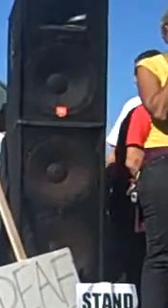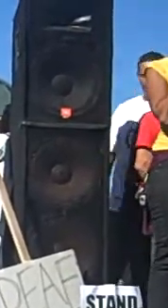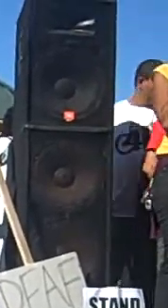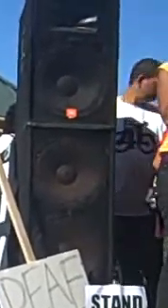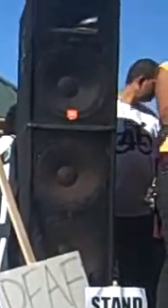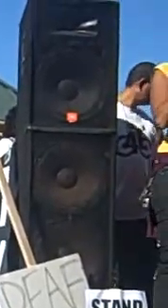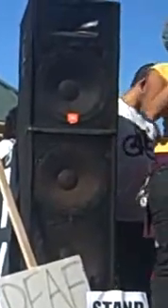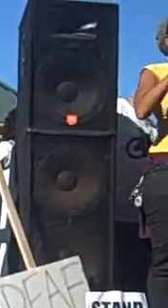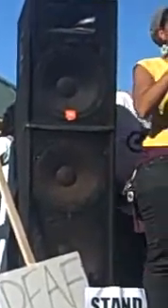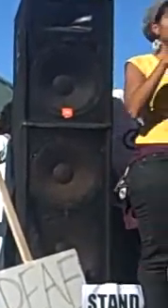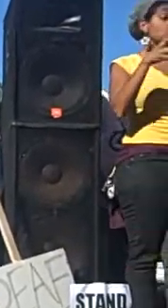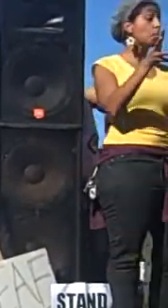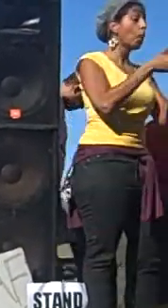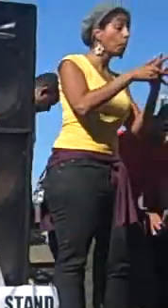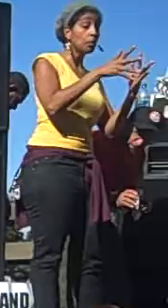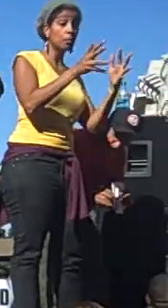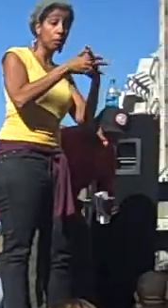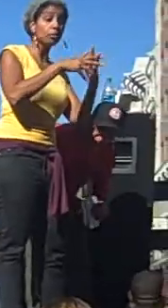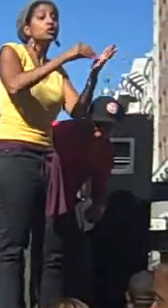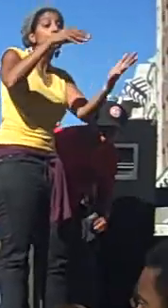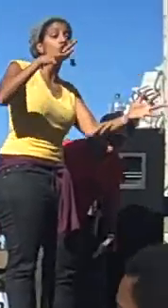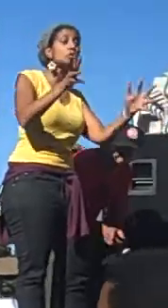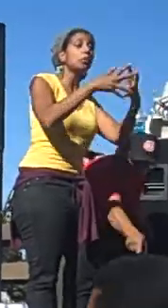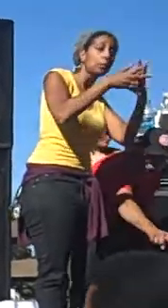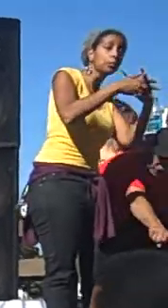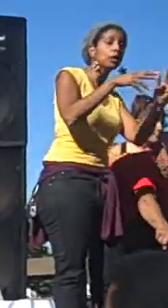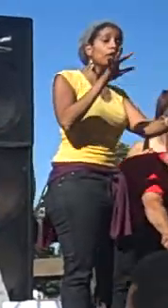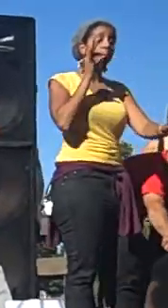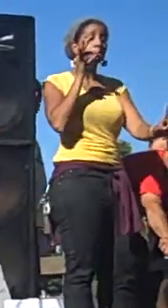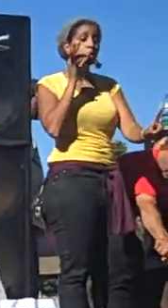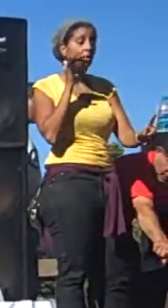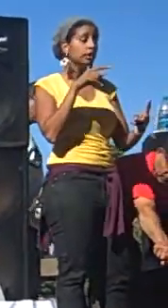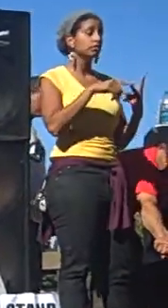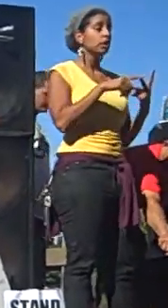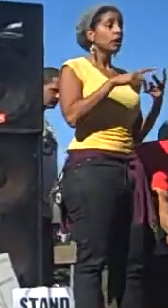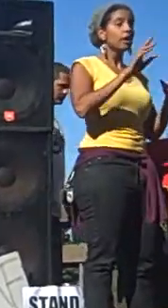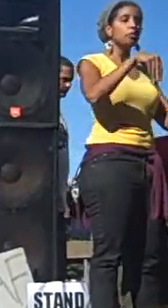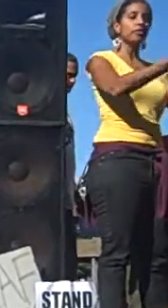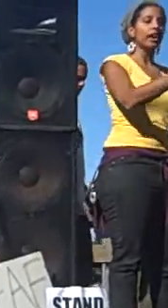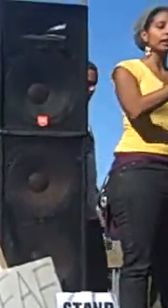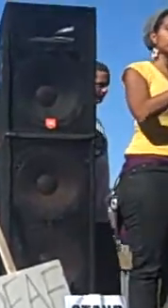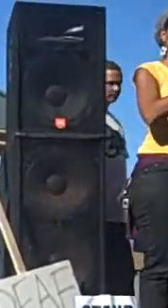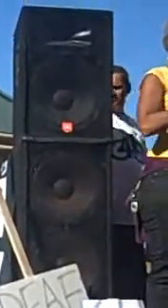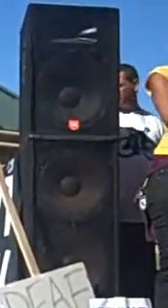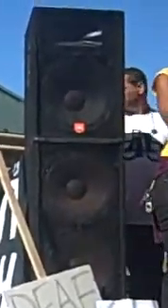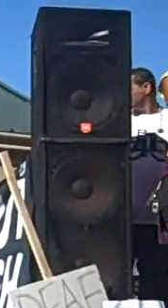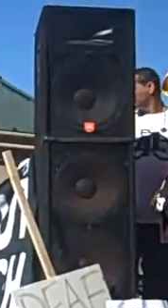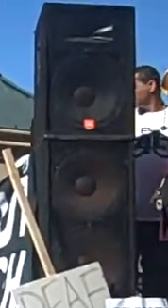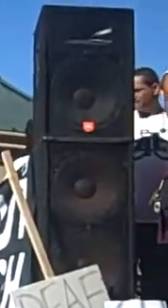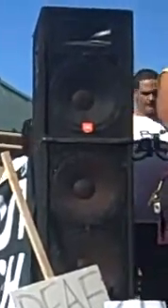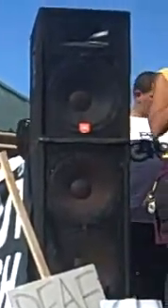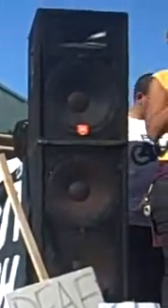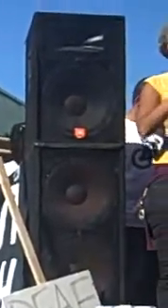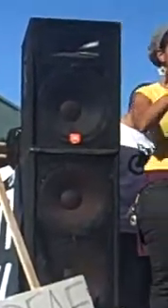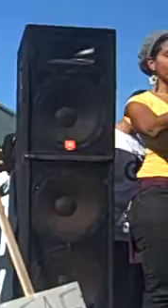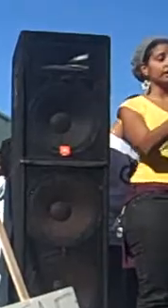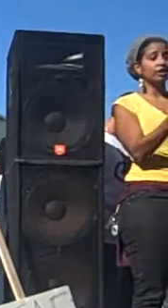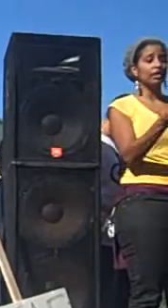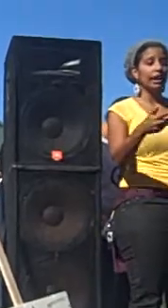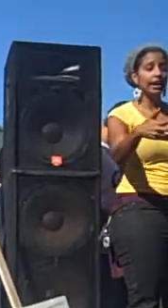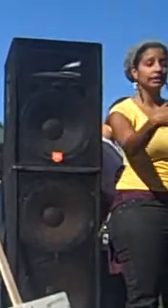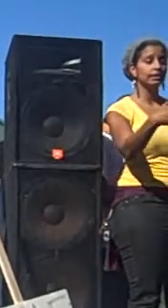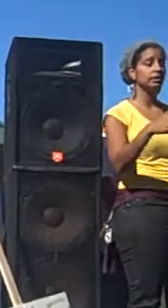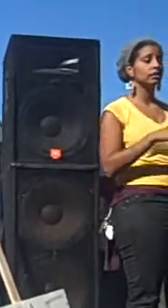It will give back people their land and their houses that have lost it through foreclosures. It will end the